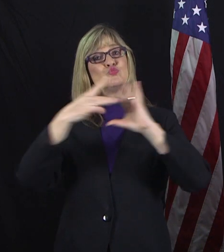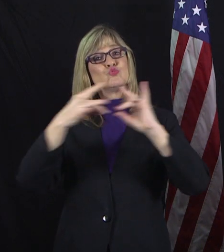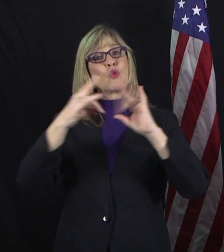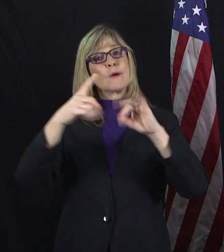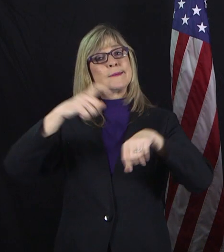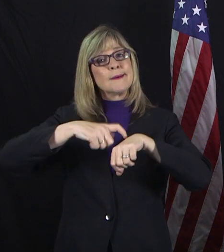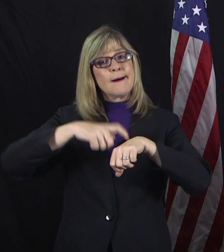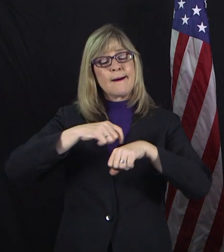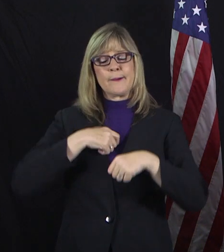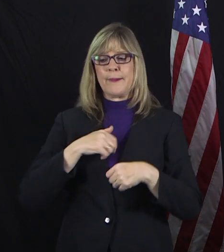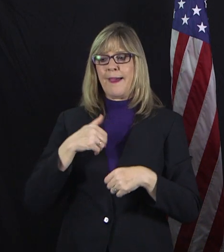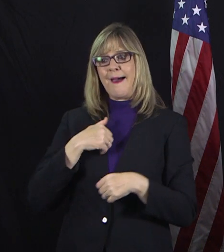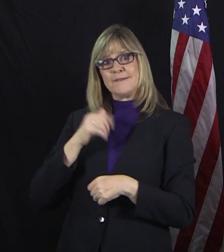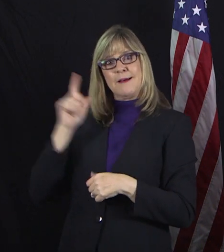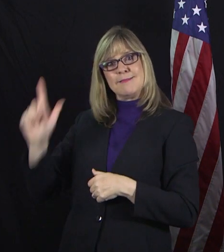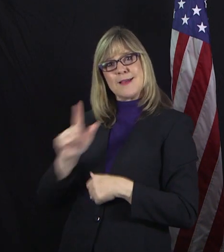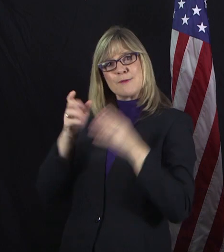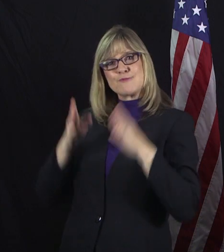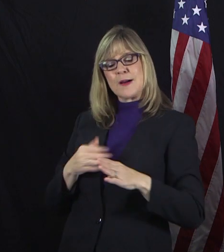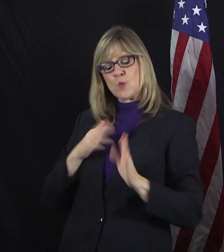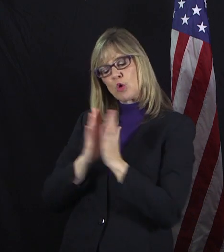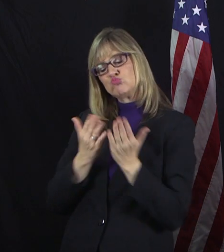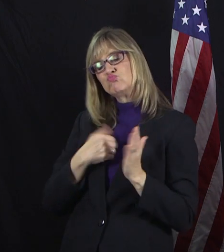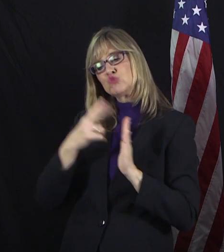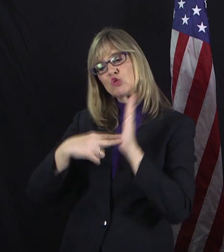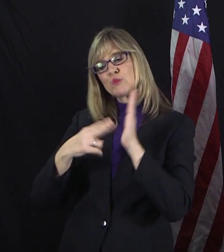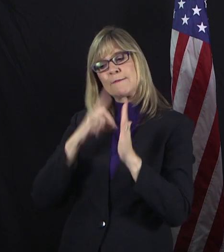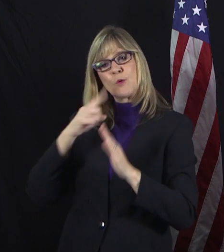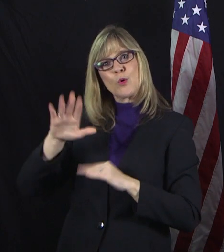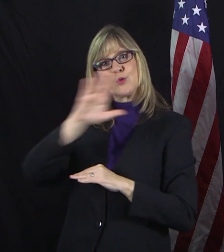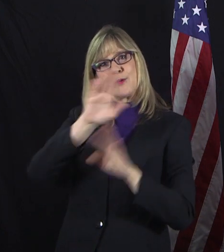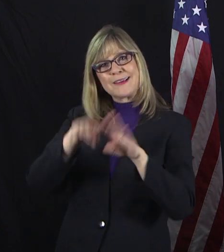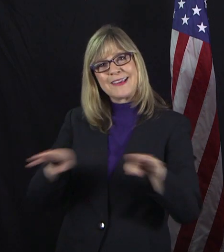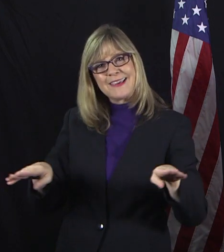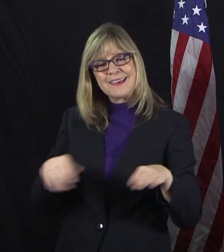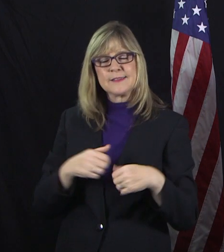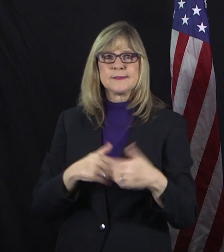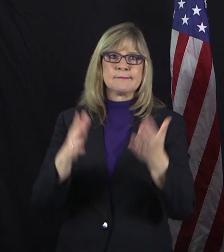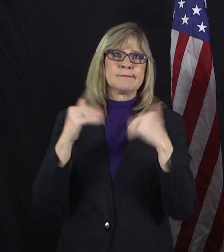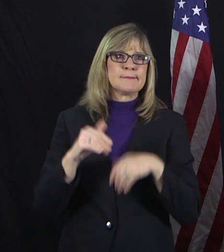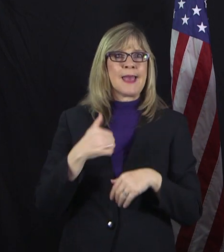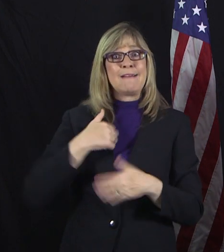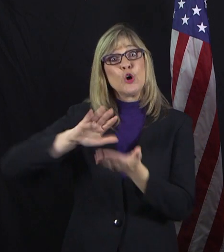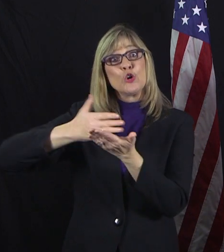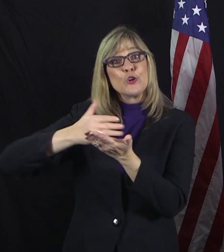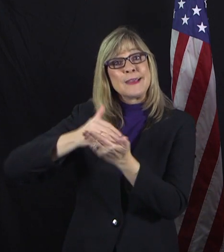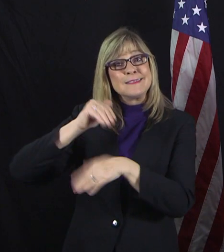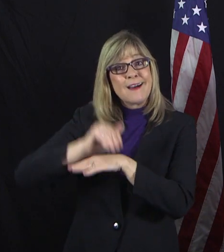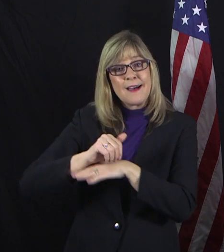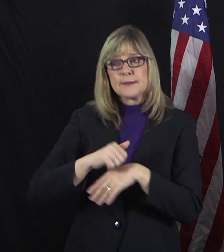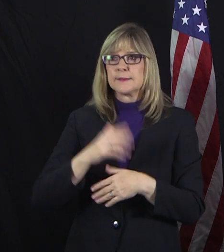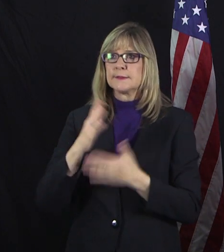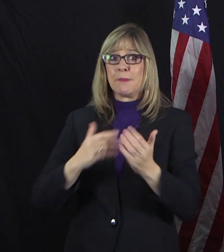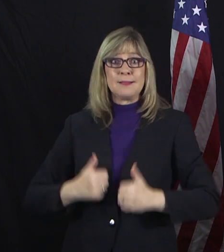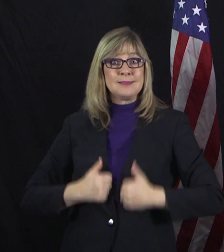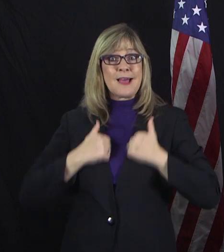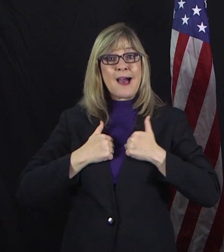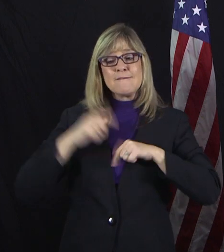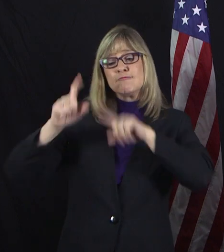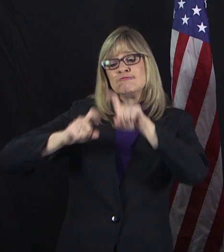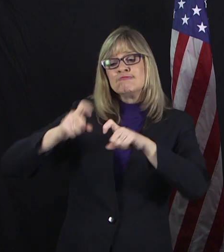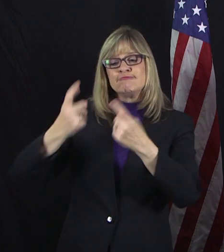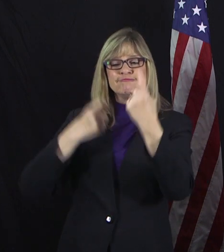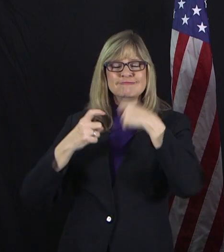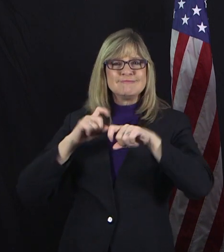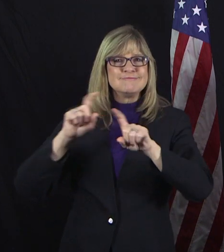books to kids, but we're going to have some cooking ideas. We're going to do some live trivia nights. And we're looking